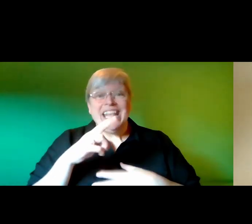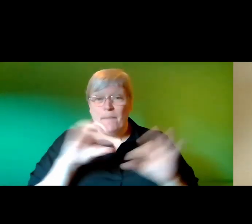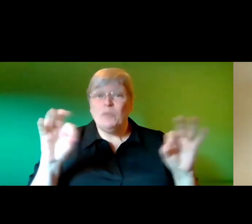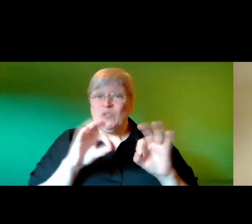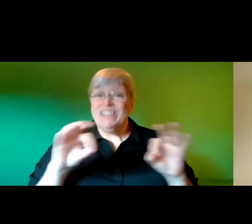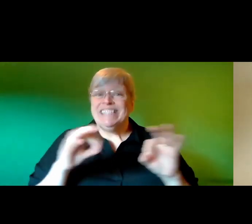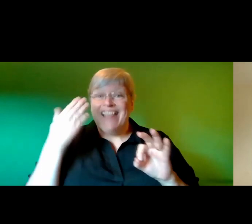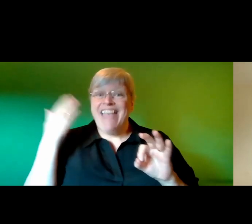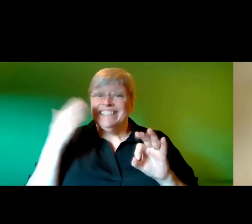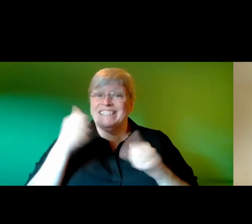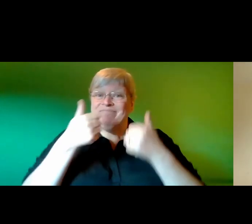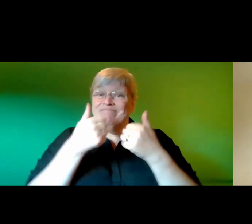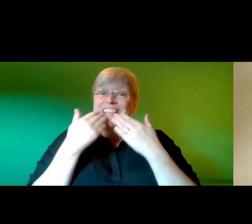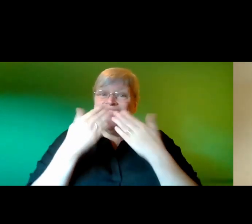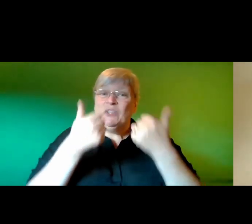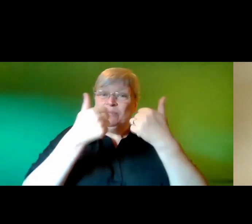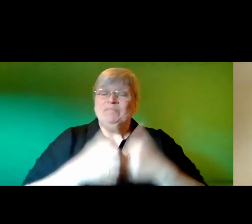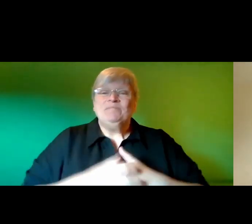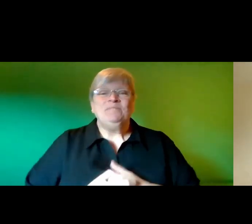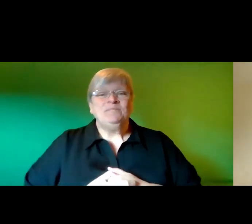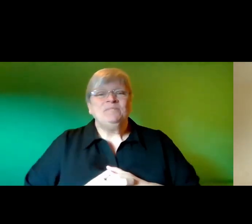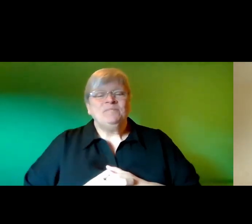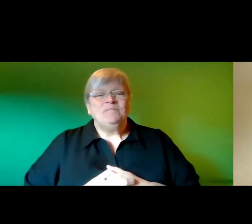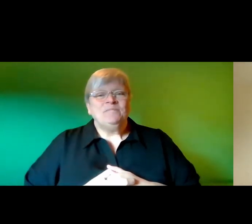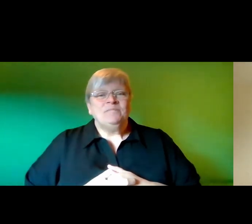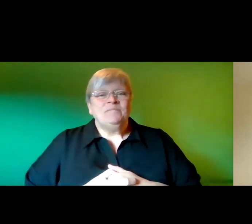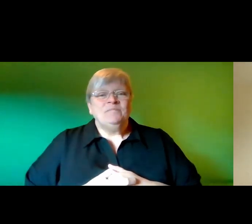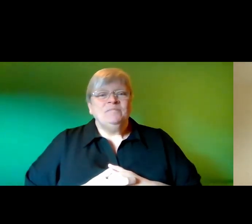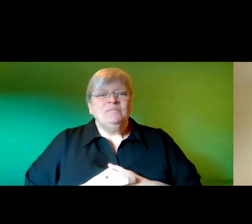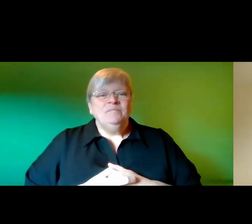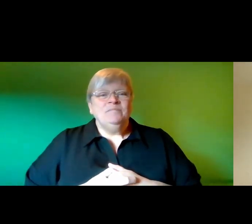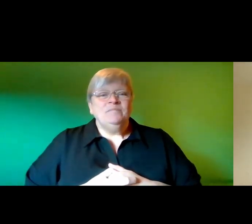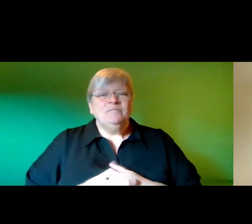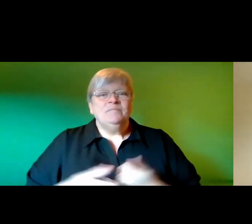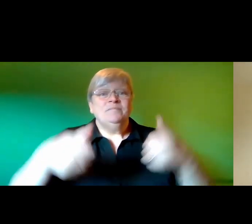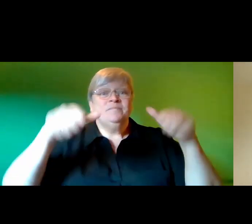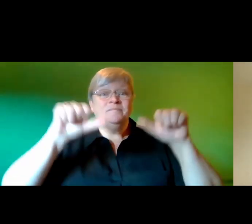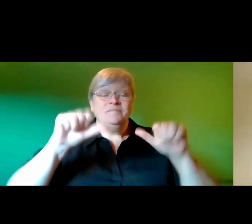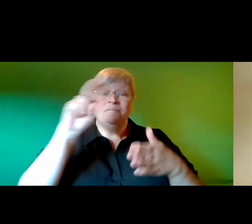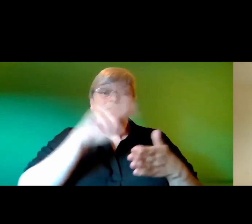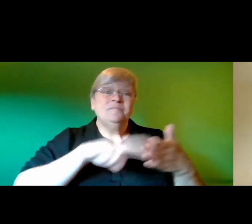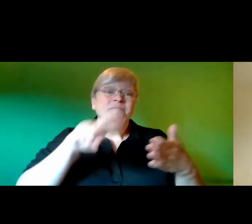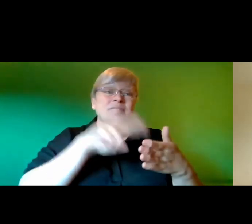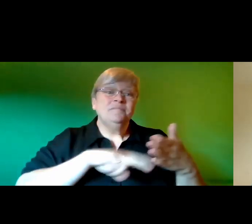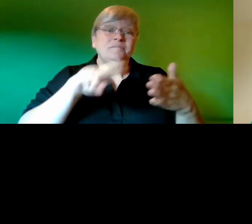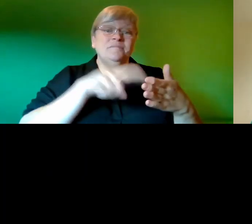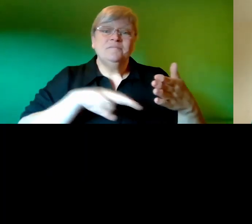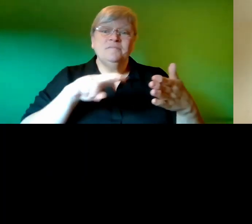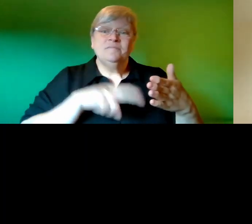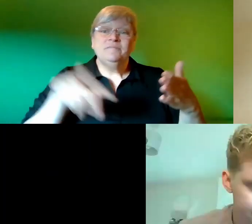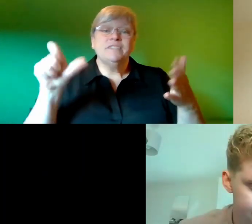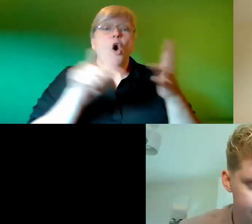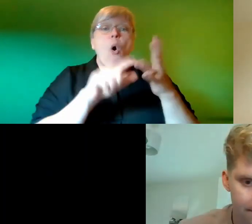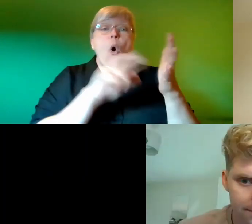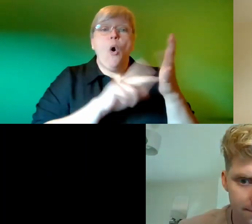thank you that was great um so uh the next reader we have is uh connor hughes